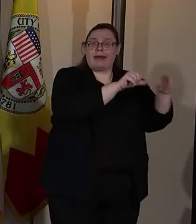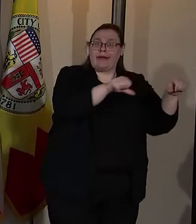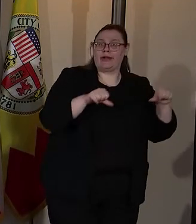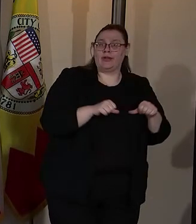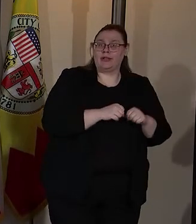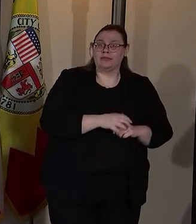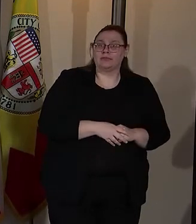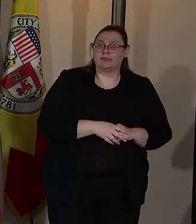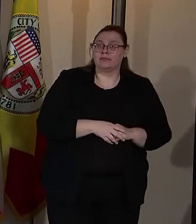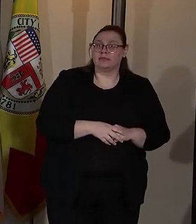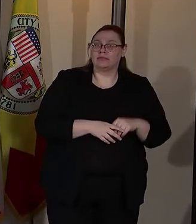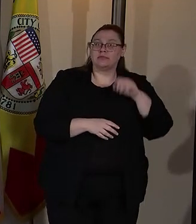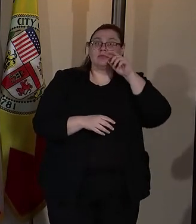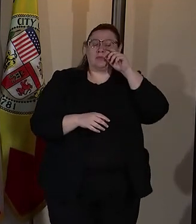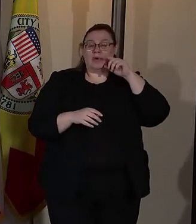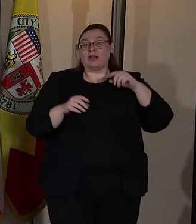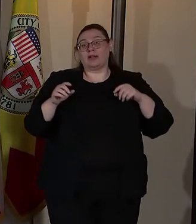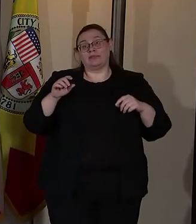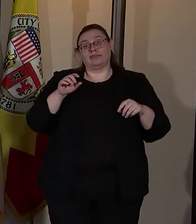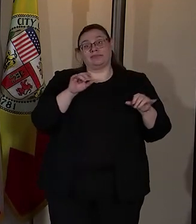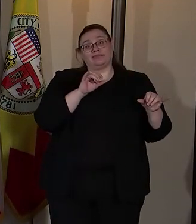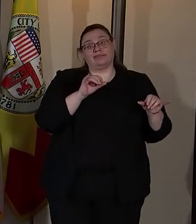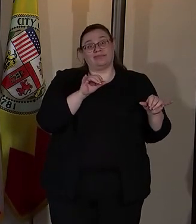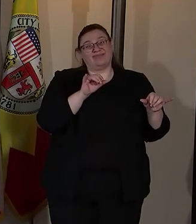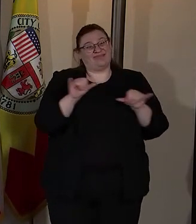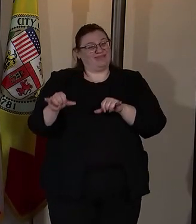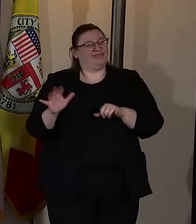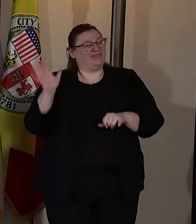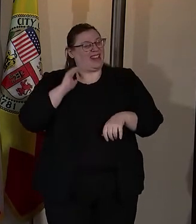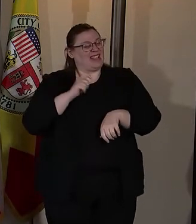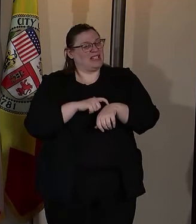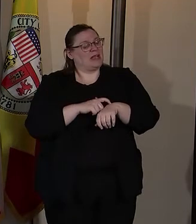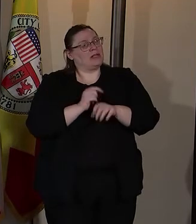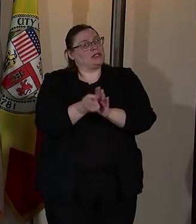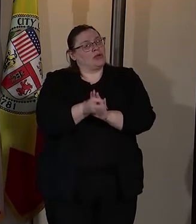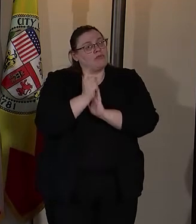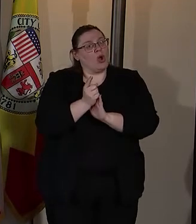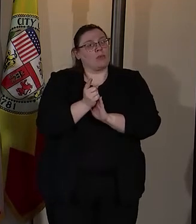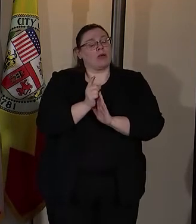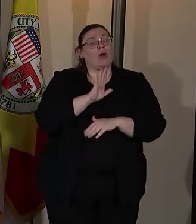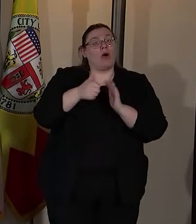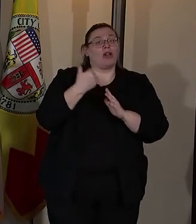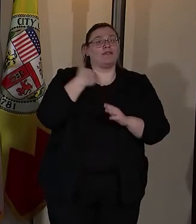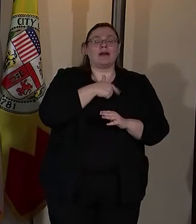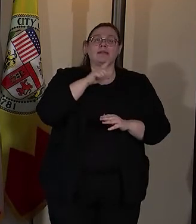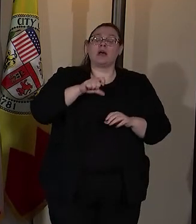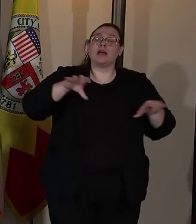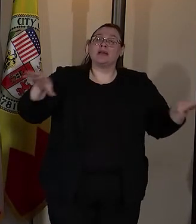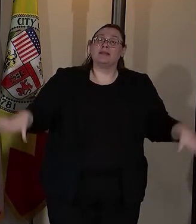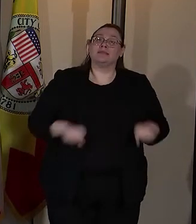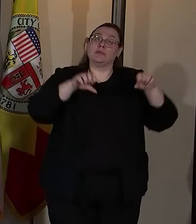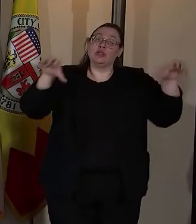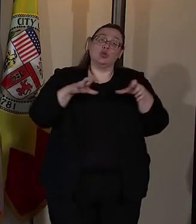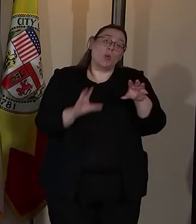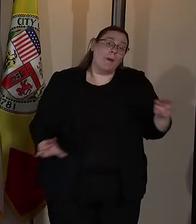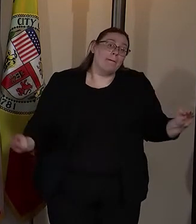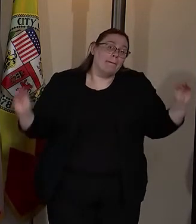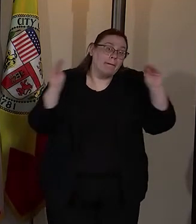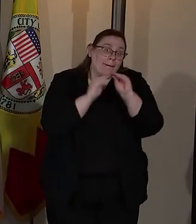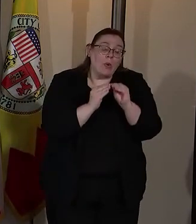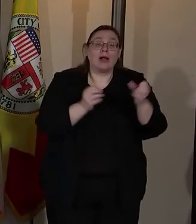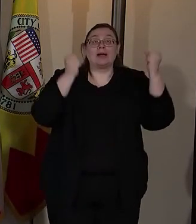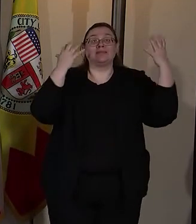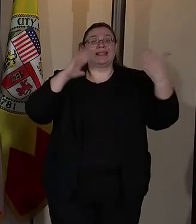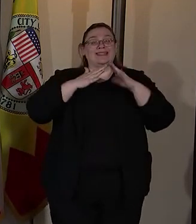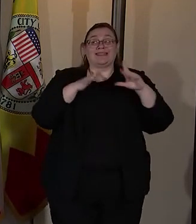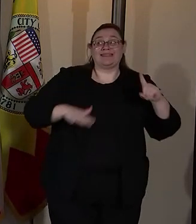Well just like then this is one of those moments that demands that each one of us do more. As many cities